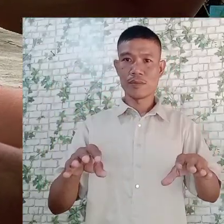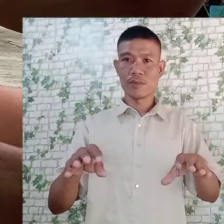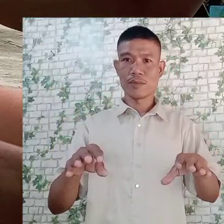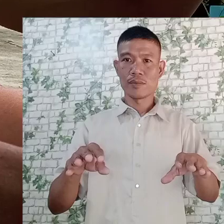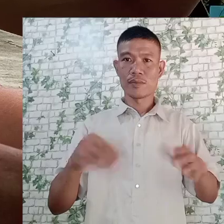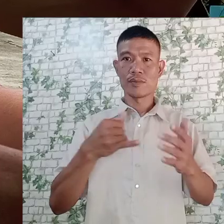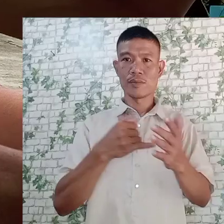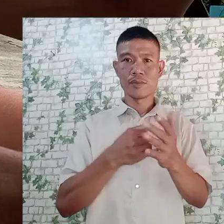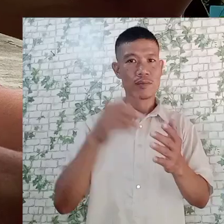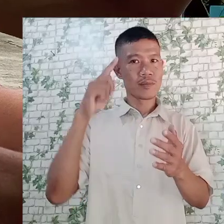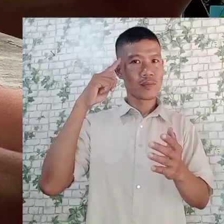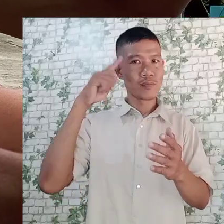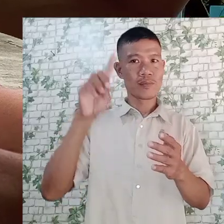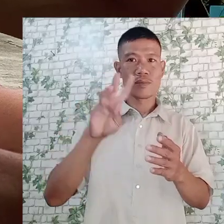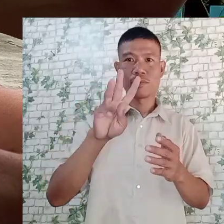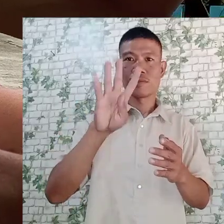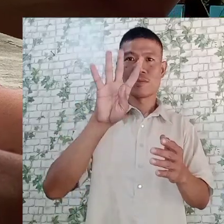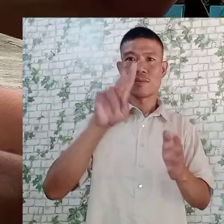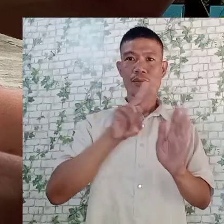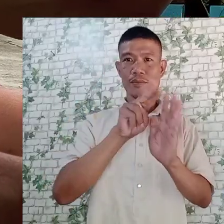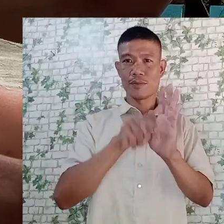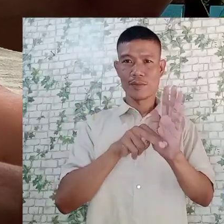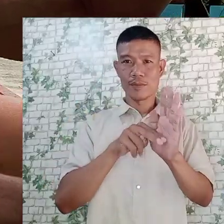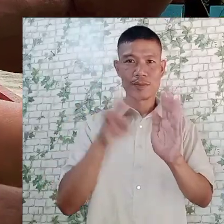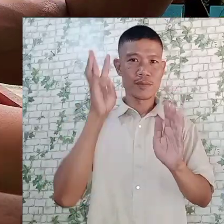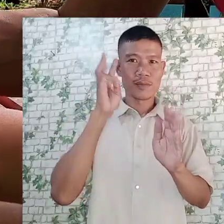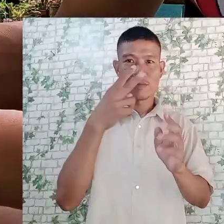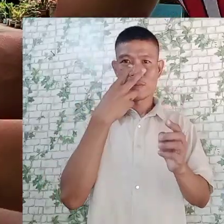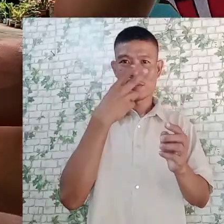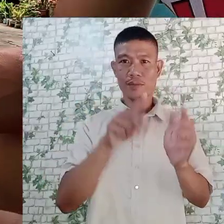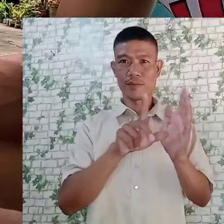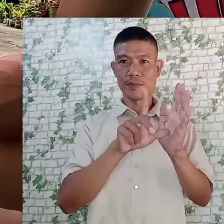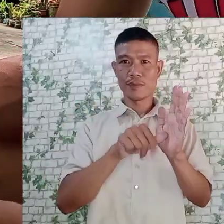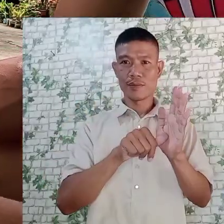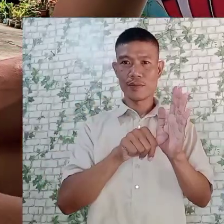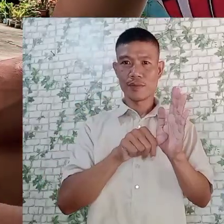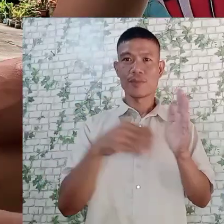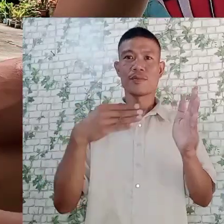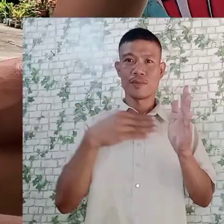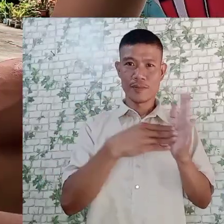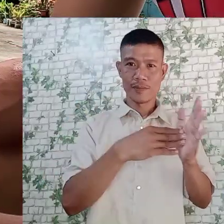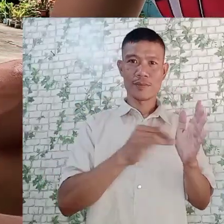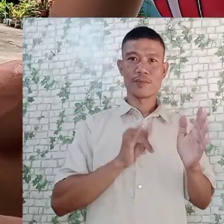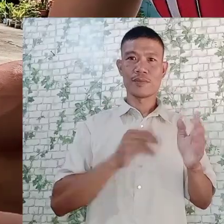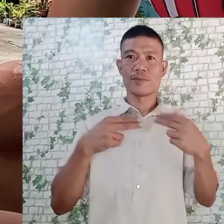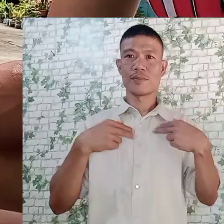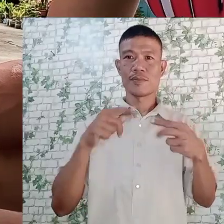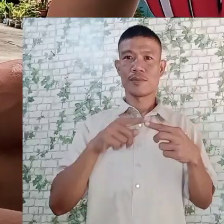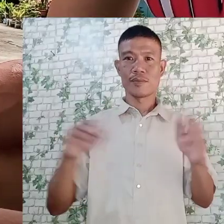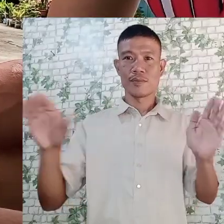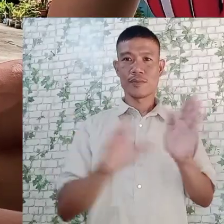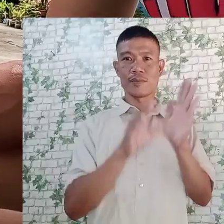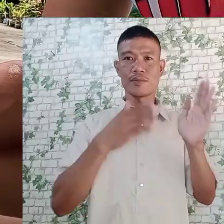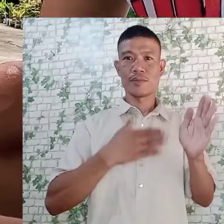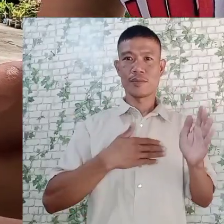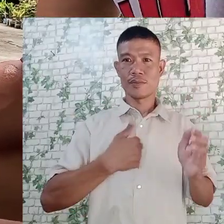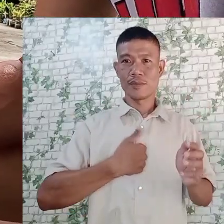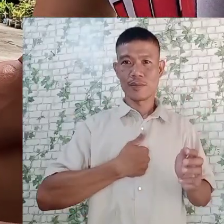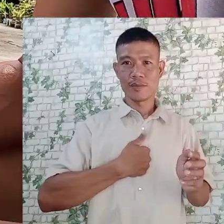for almost 4 hours, so we will see later. So, again, I have to